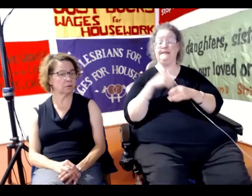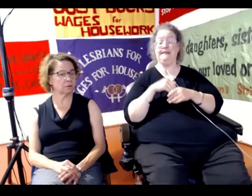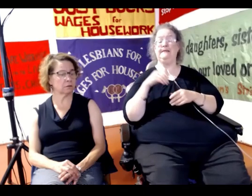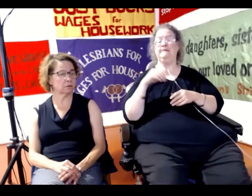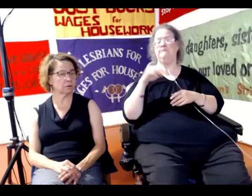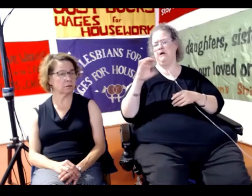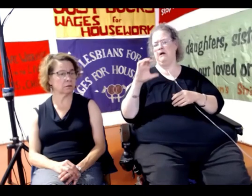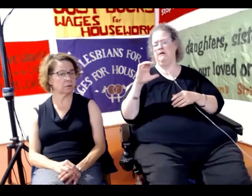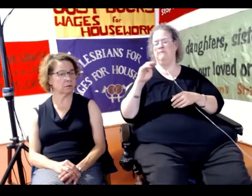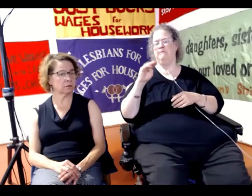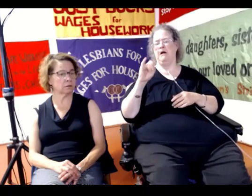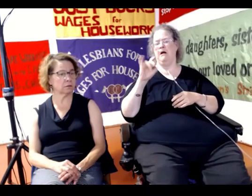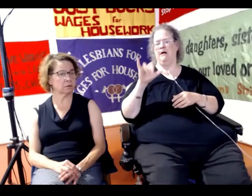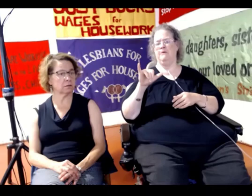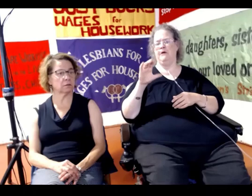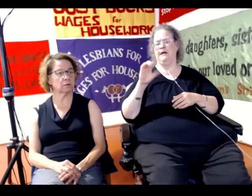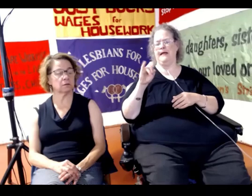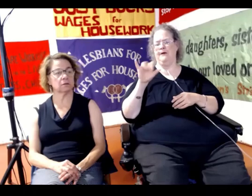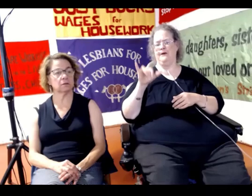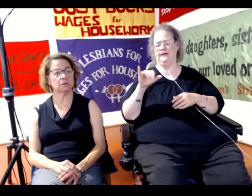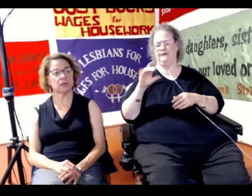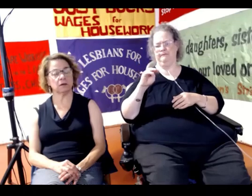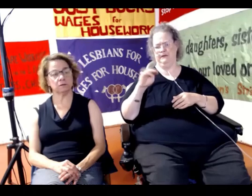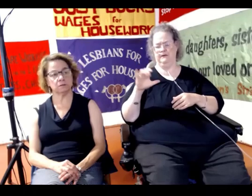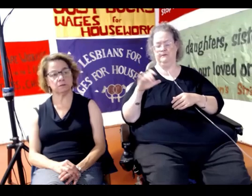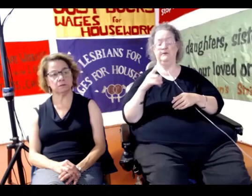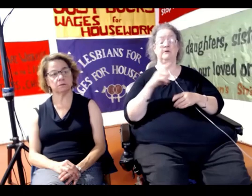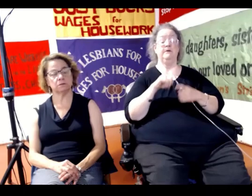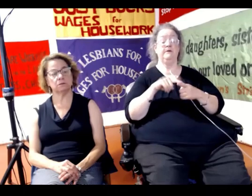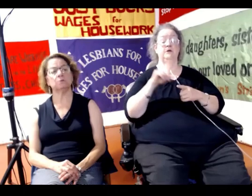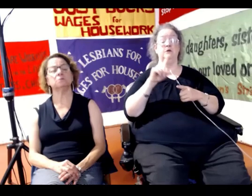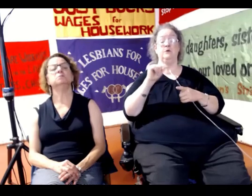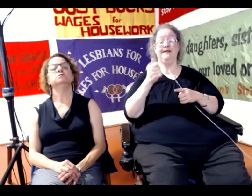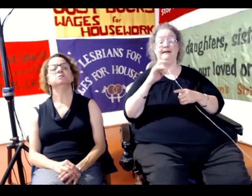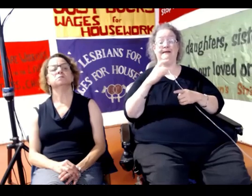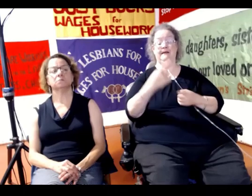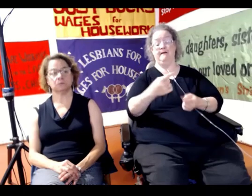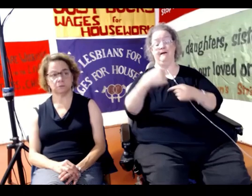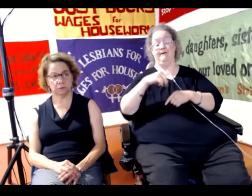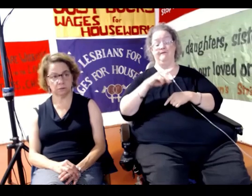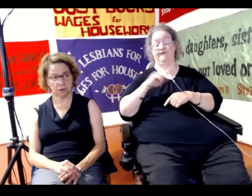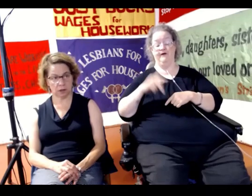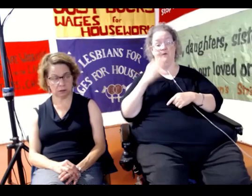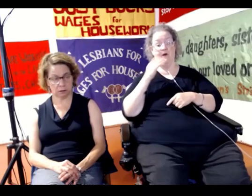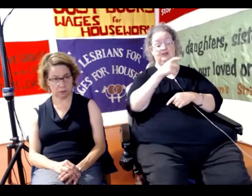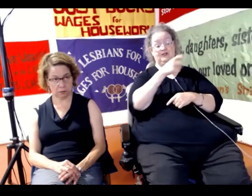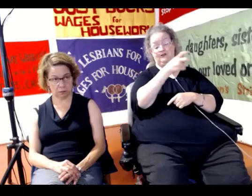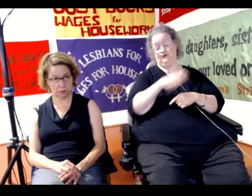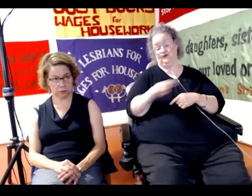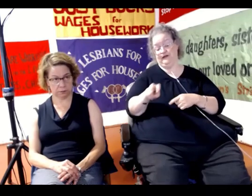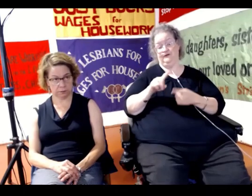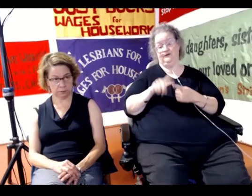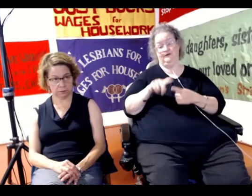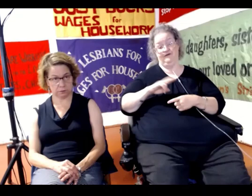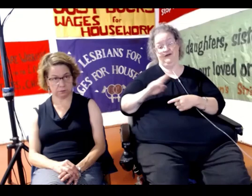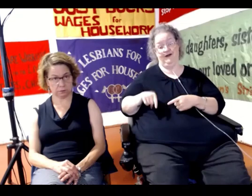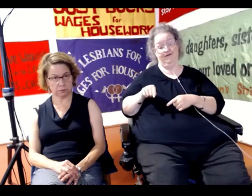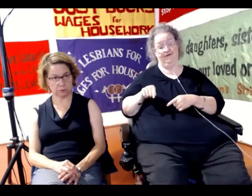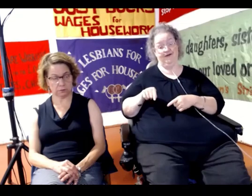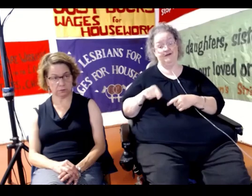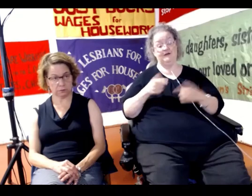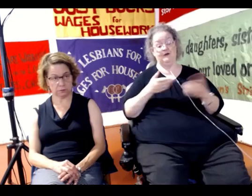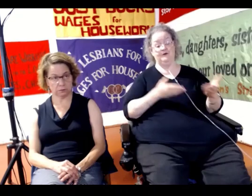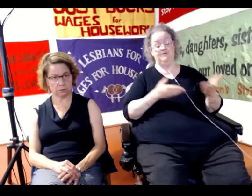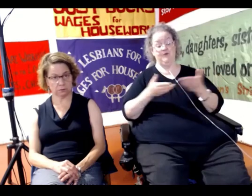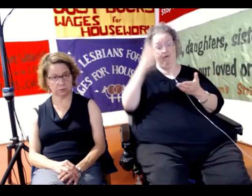and then in 2018, it came to Philadelphia, because she transferred to Philadelphia and brought